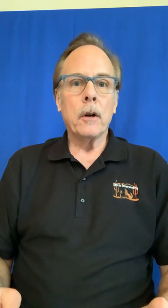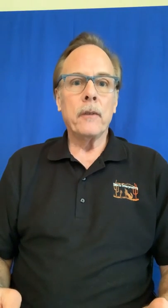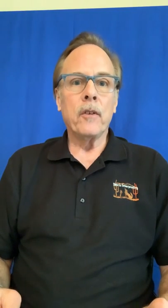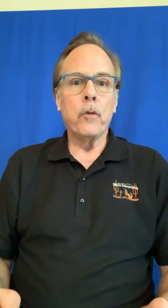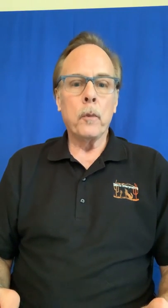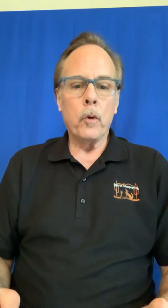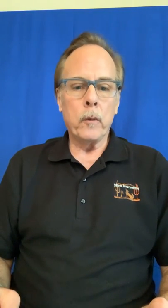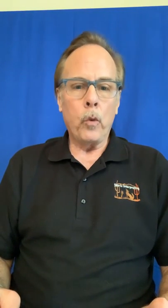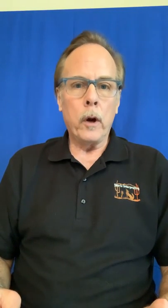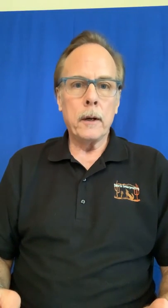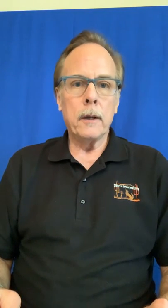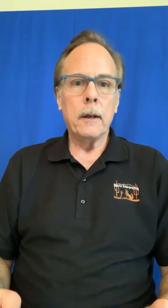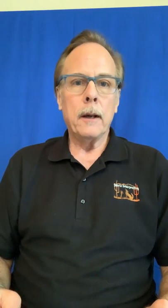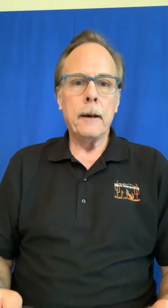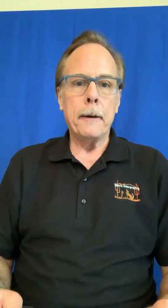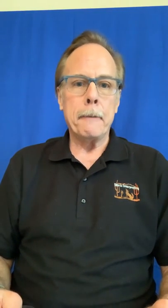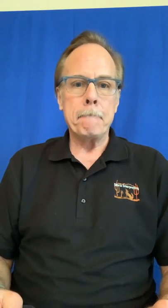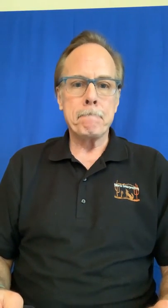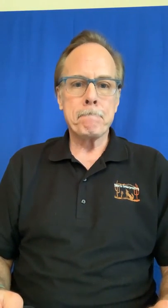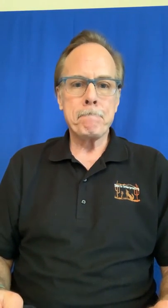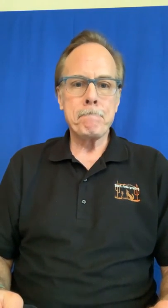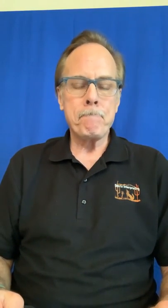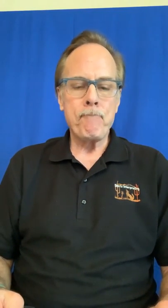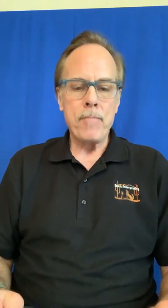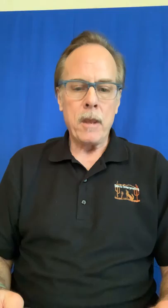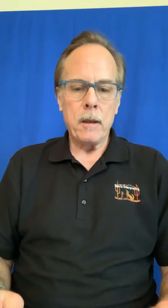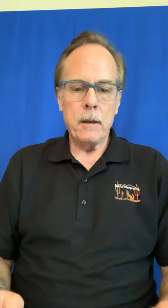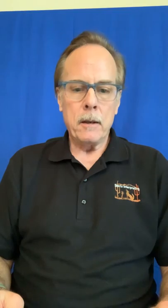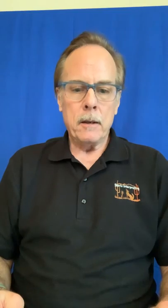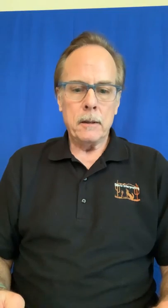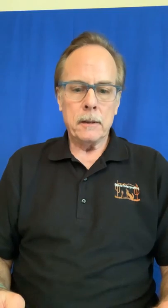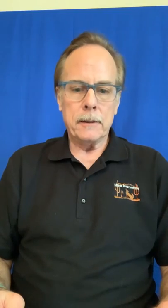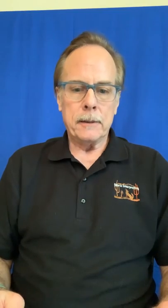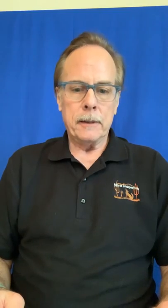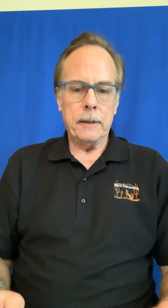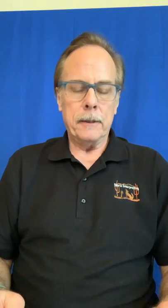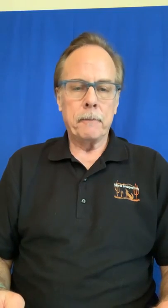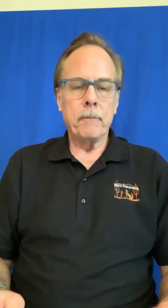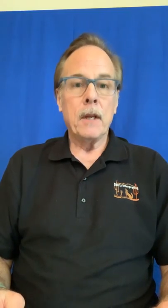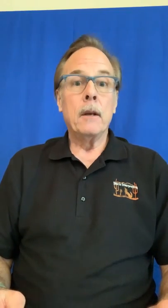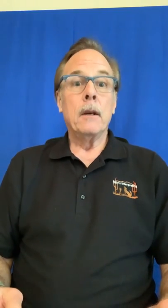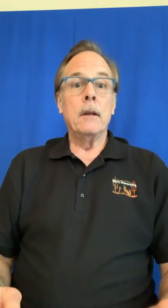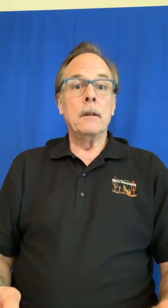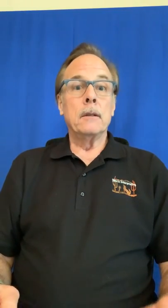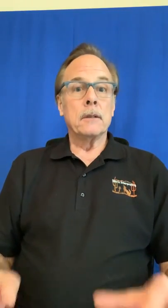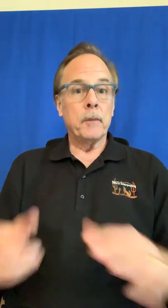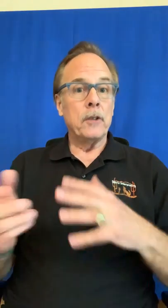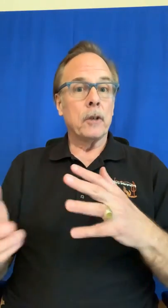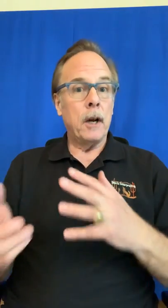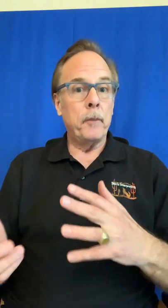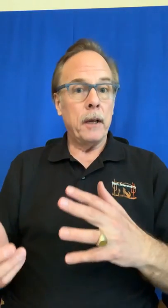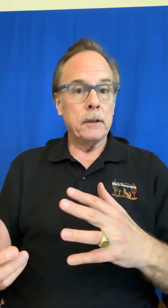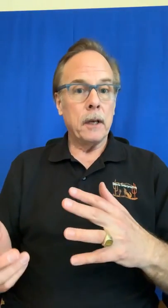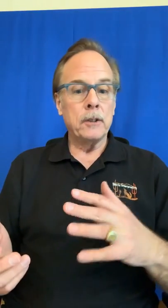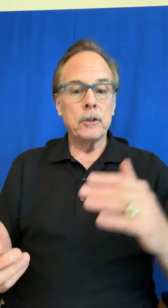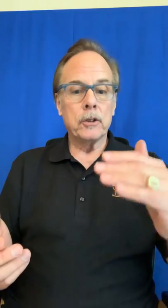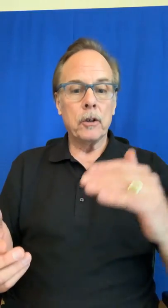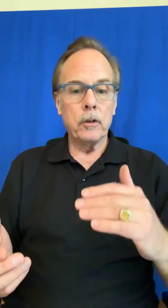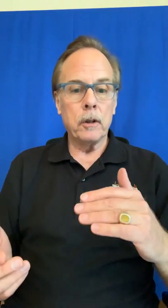for 4.1 um let's see some of these are compound signs I'll just go through the